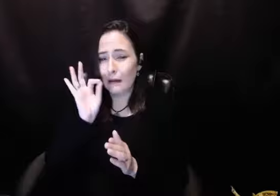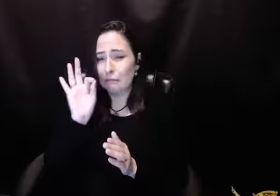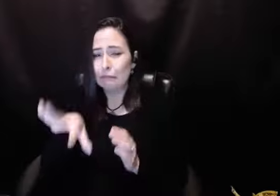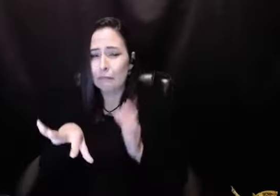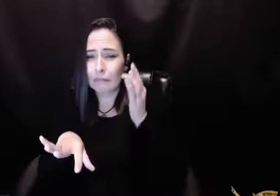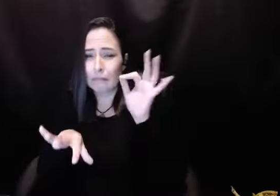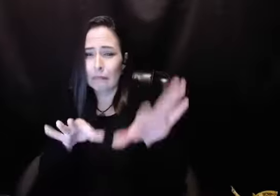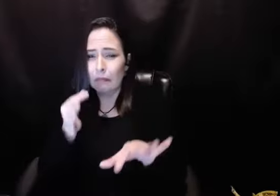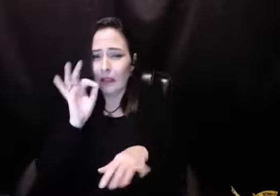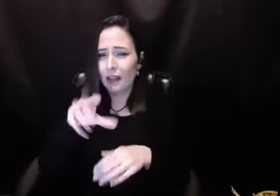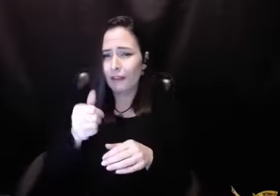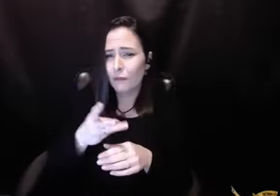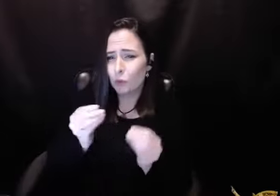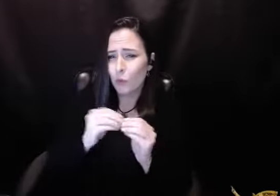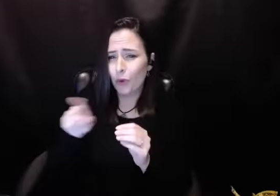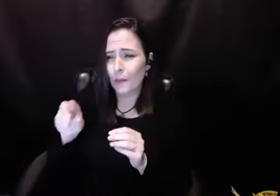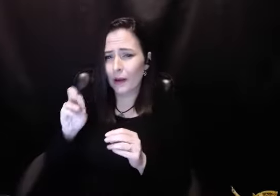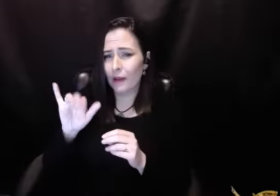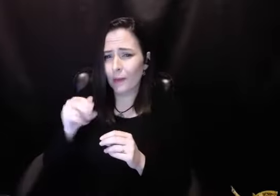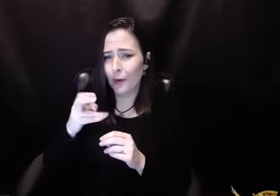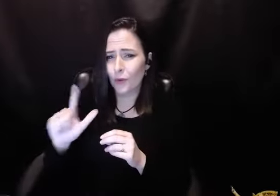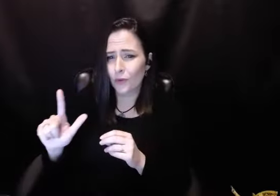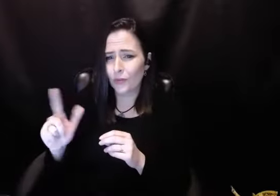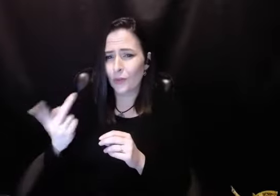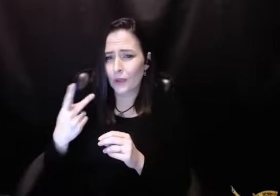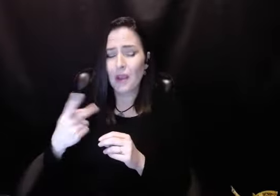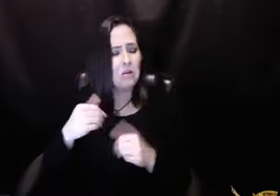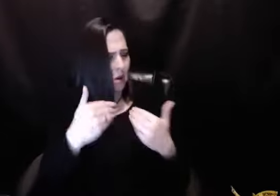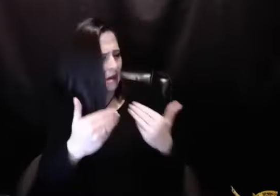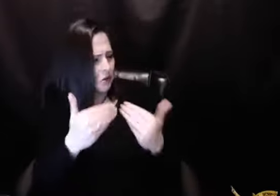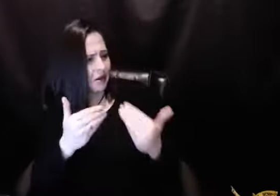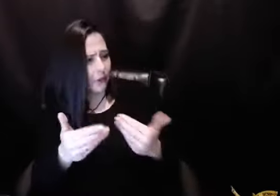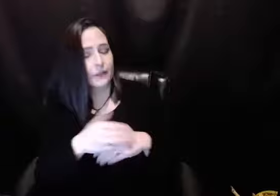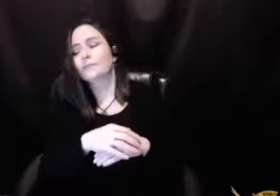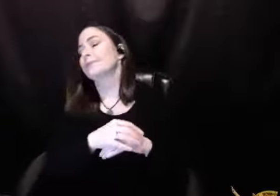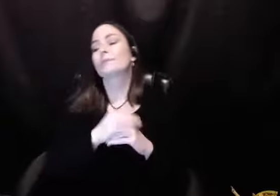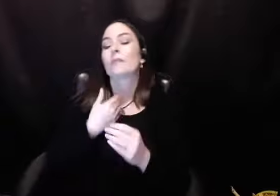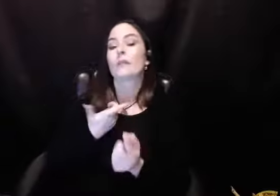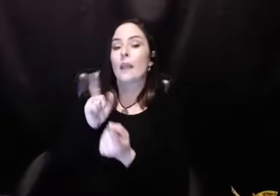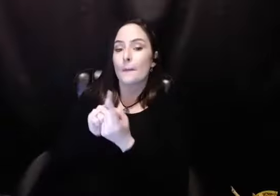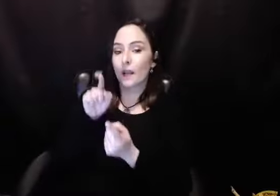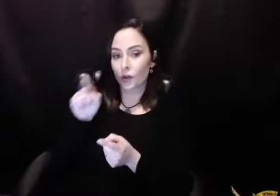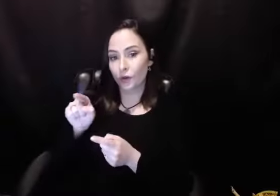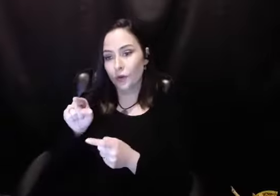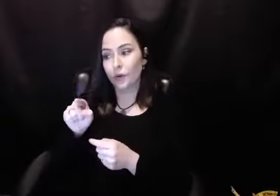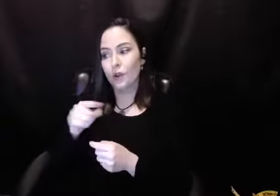beautiful, beautiful thing. Can I share a few of these other little nuggets, Mary Pearl? chatted about Okay. Go right Talking on Thursday.